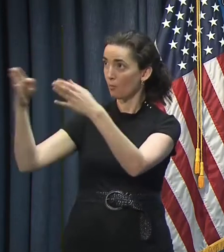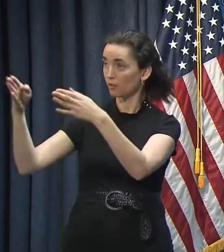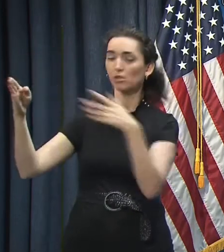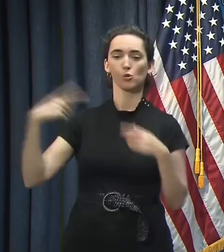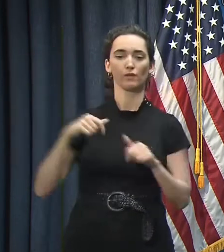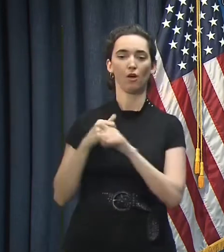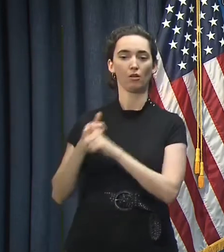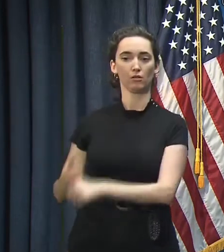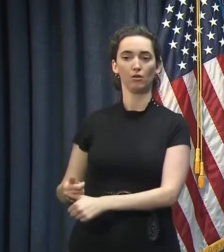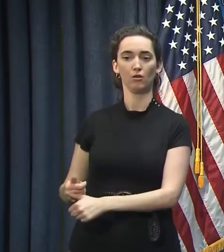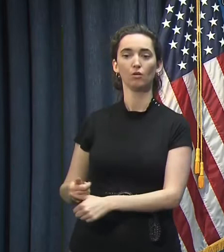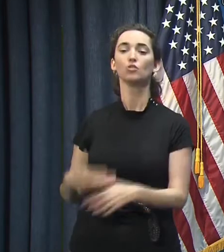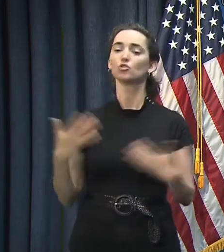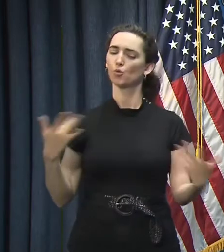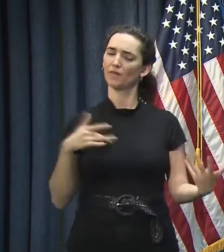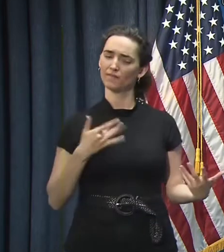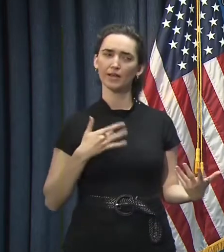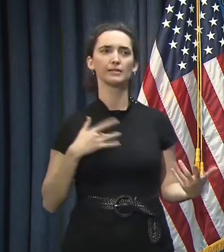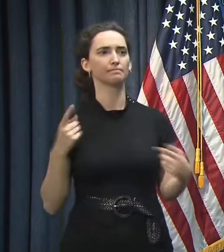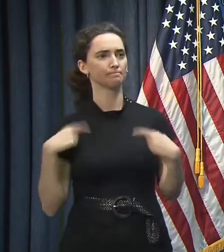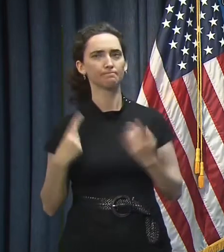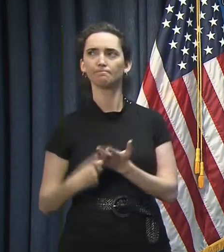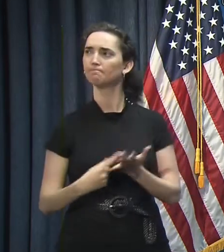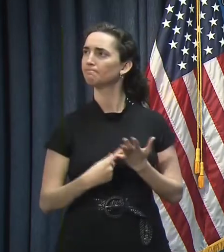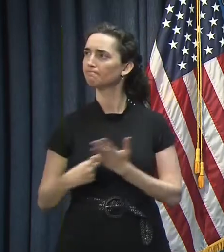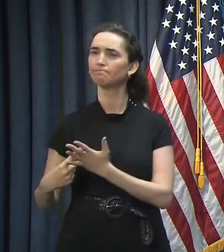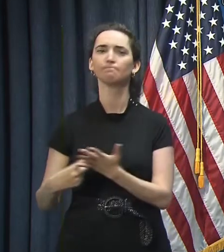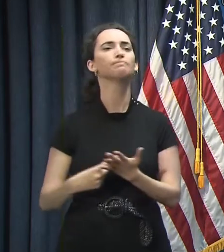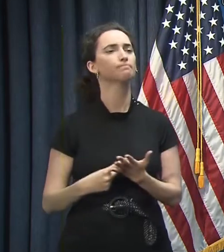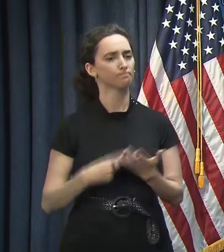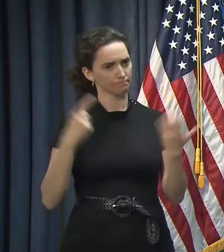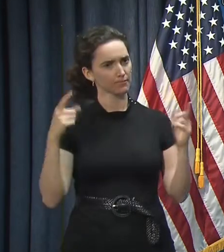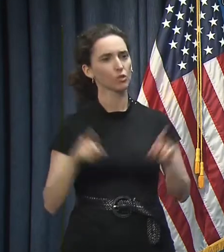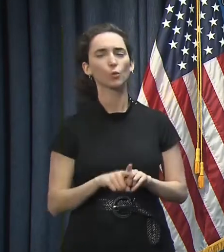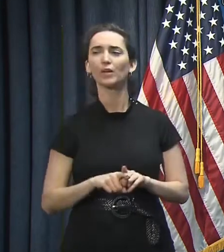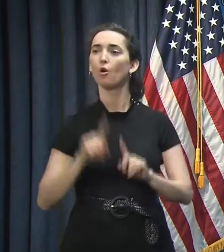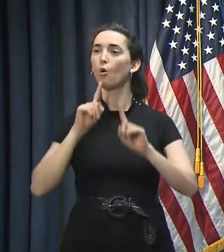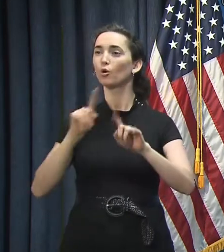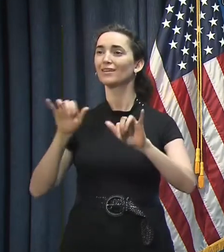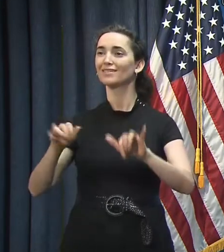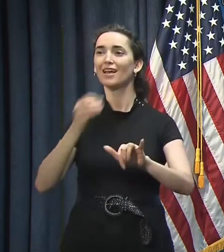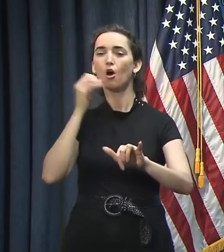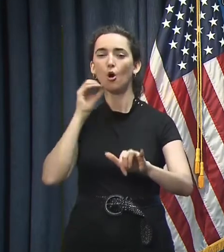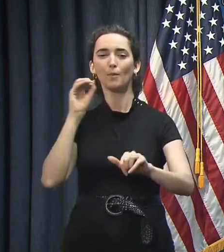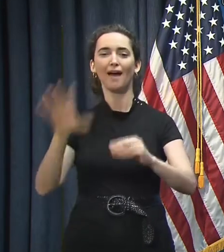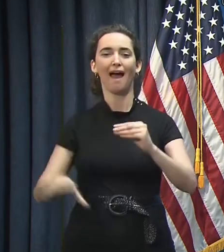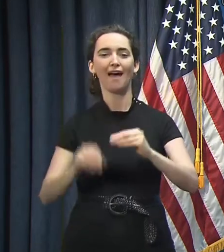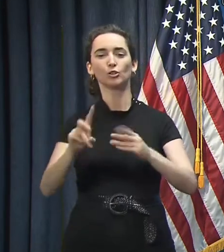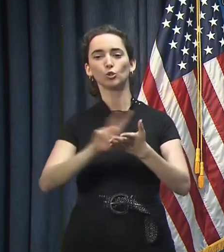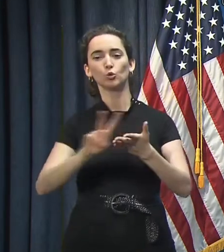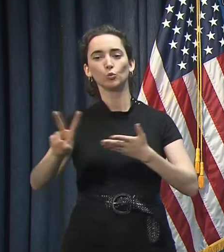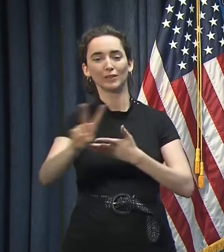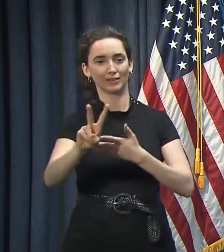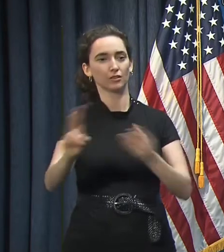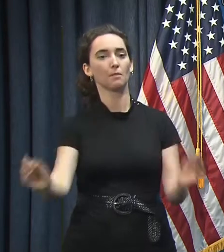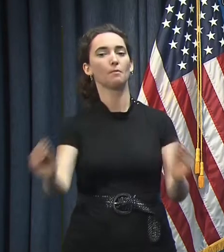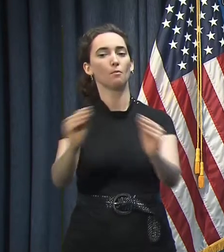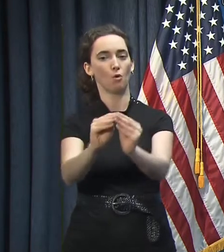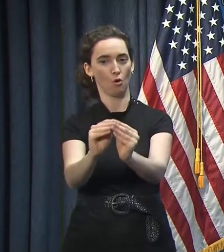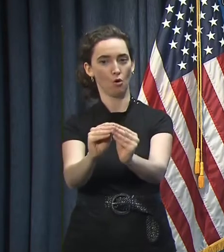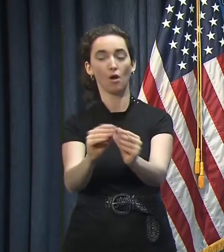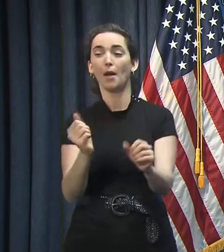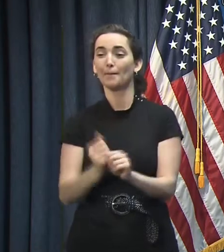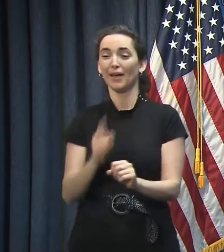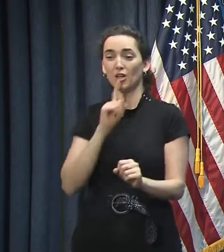reasons, we felt the right thing to do was to continue the stay-at-home order for two more weeks, make sure we didn't have a